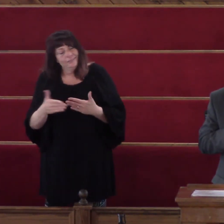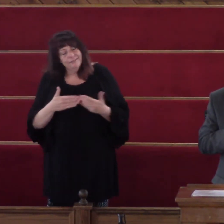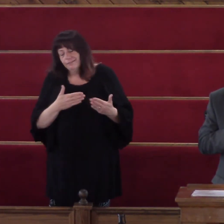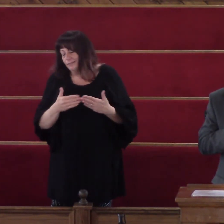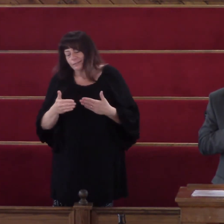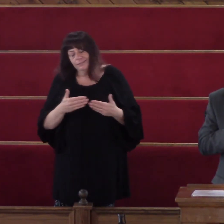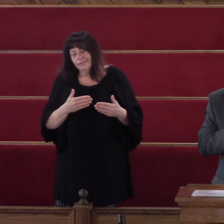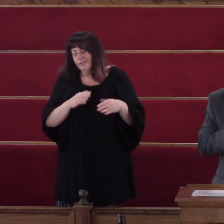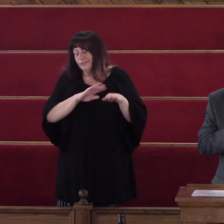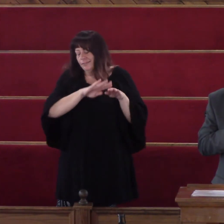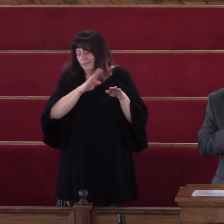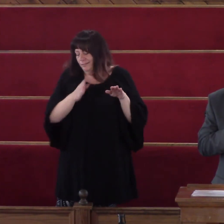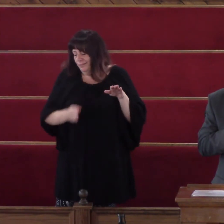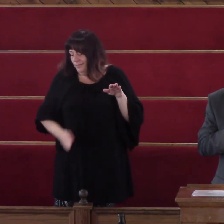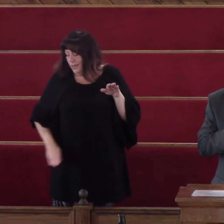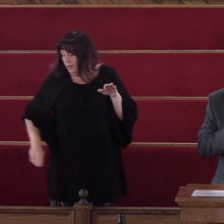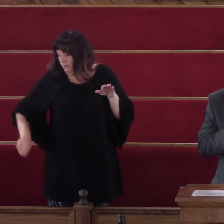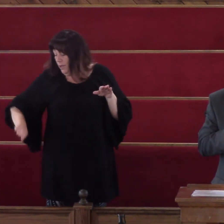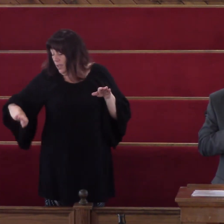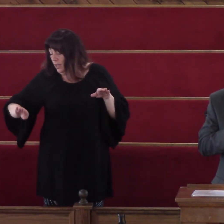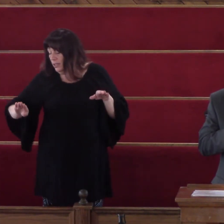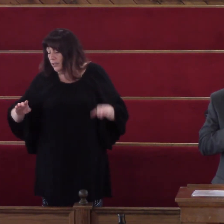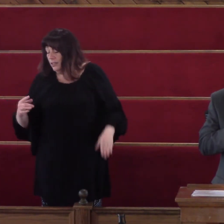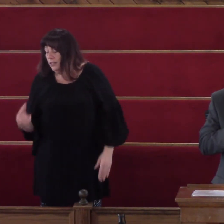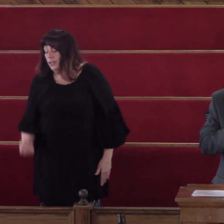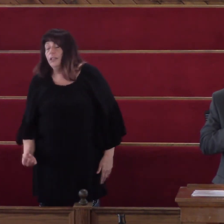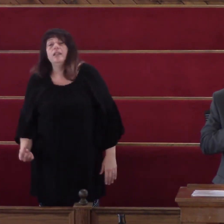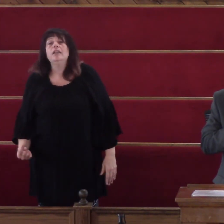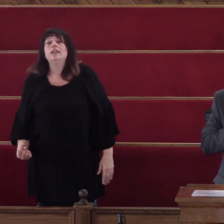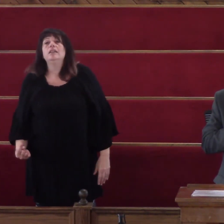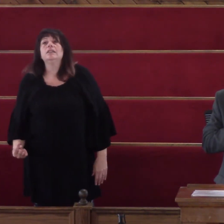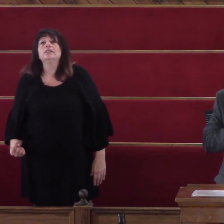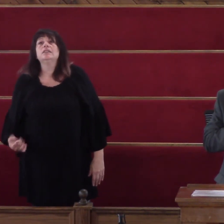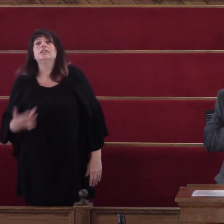Even in the valley